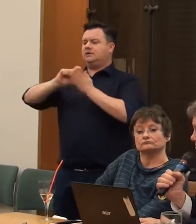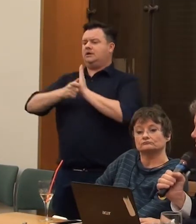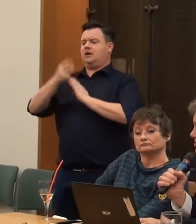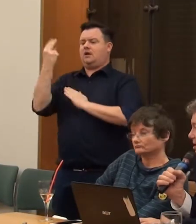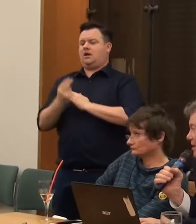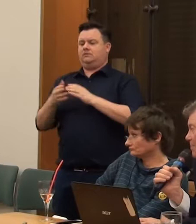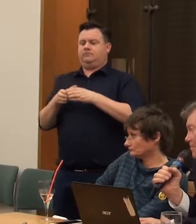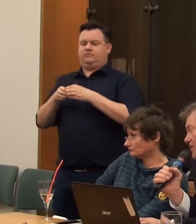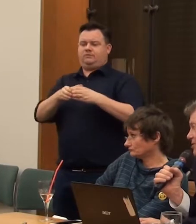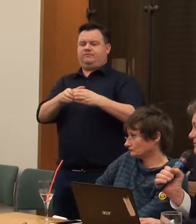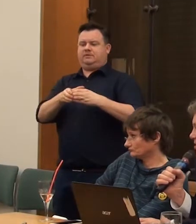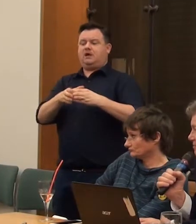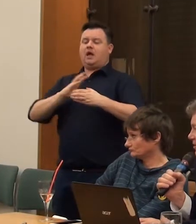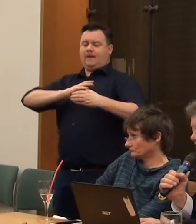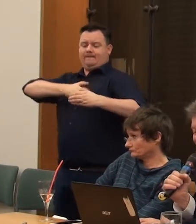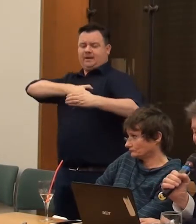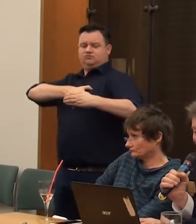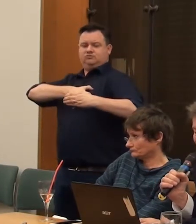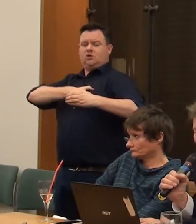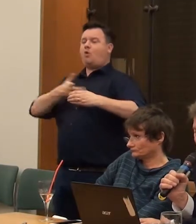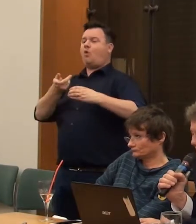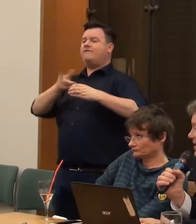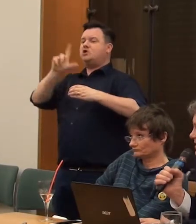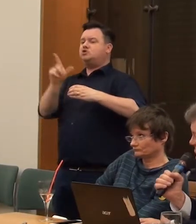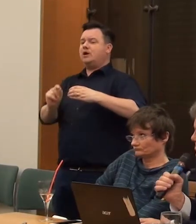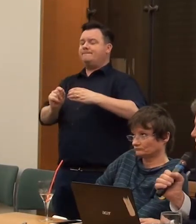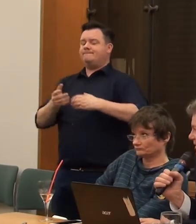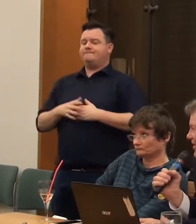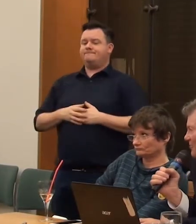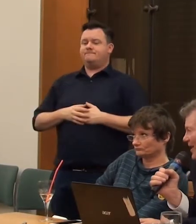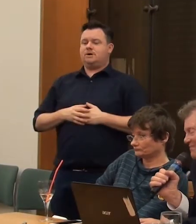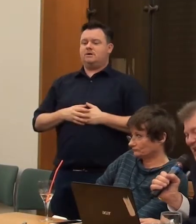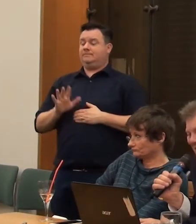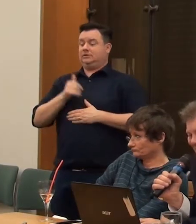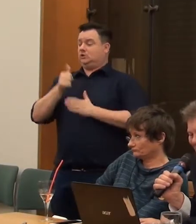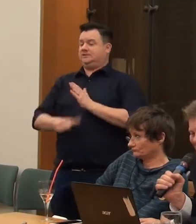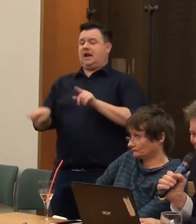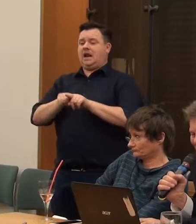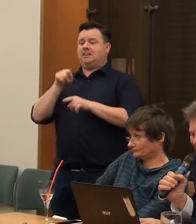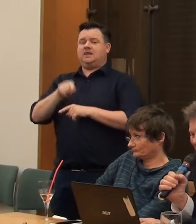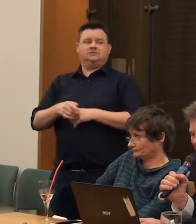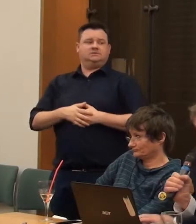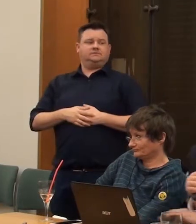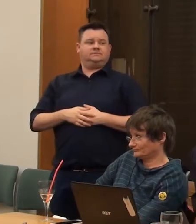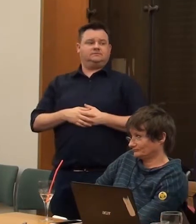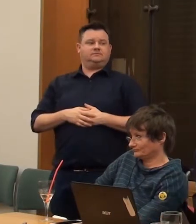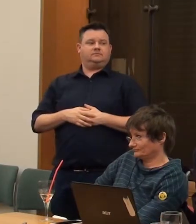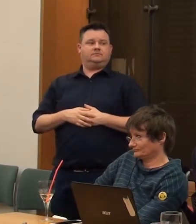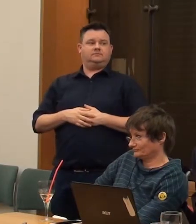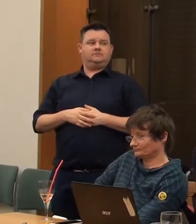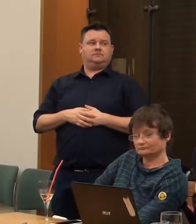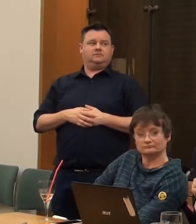arts movement as patron of Shape, I think, recently. But that didn't start that way. And then,